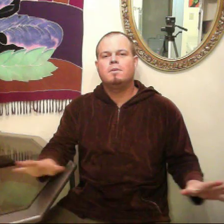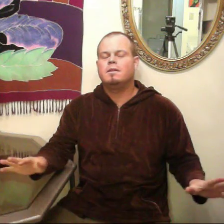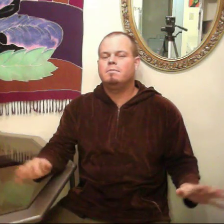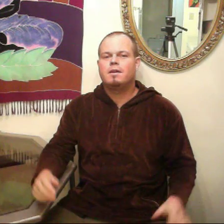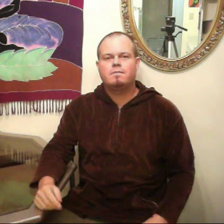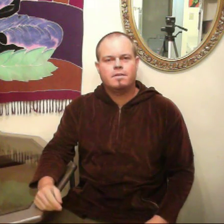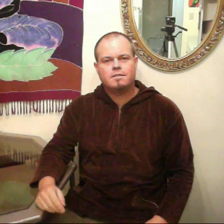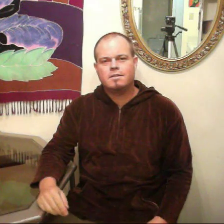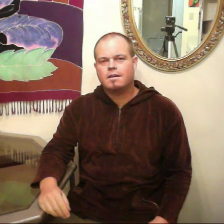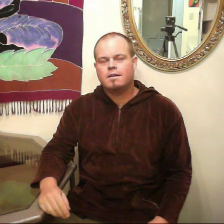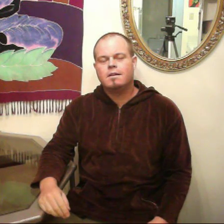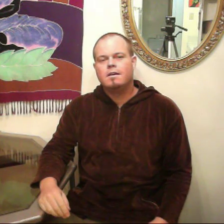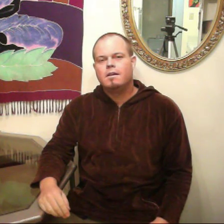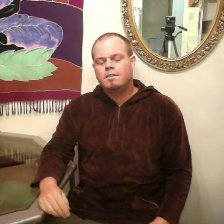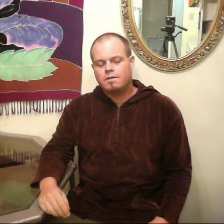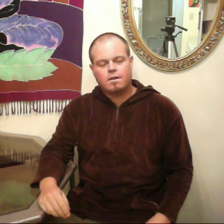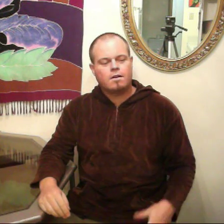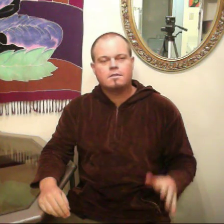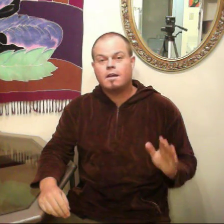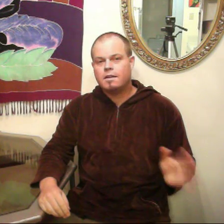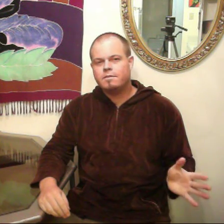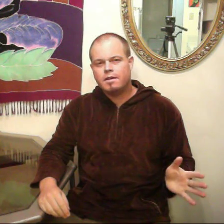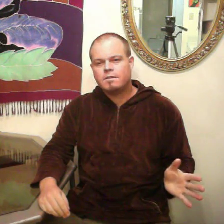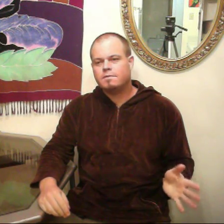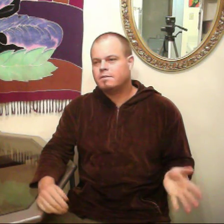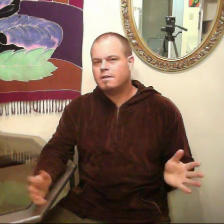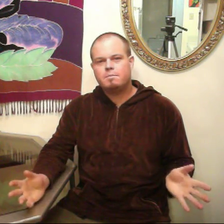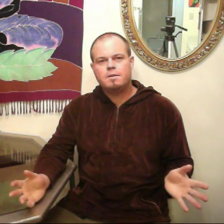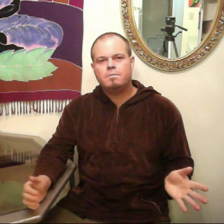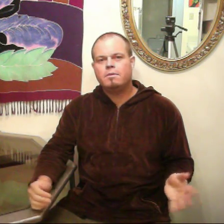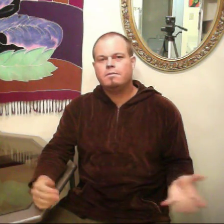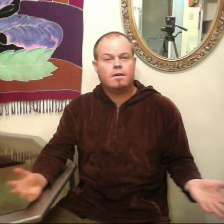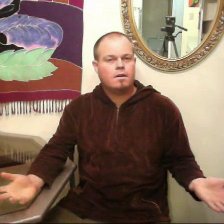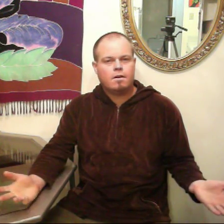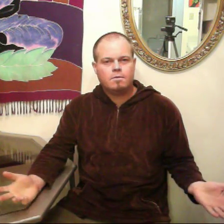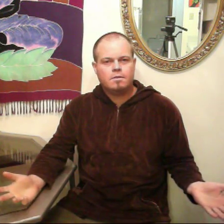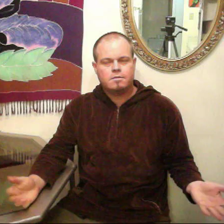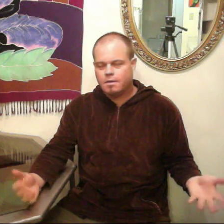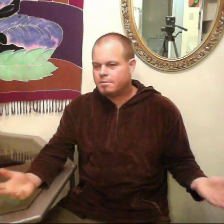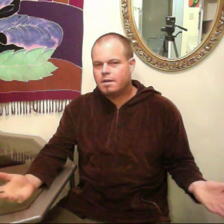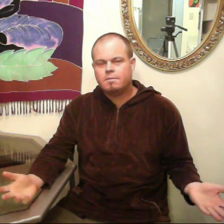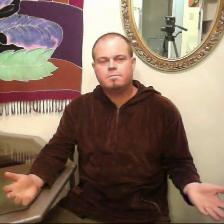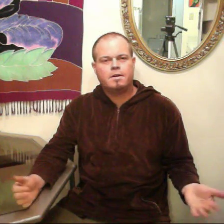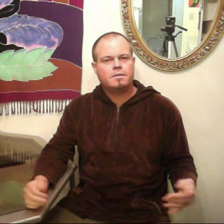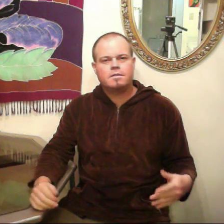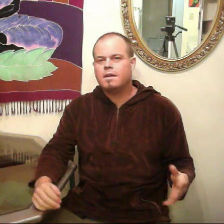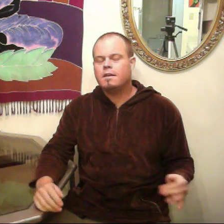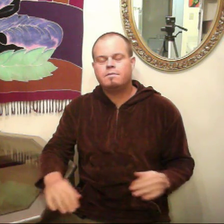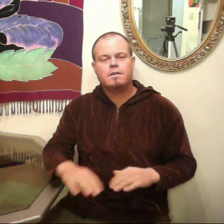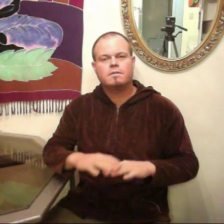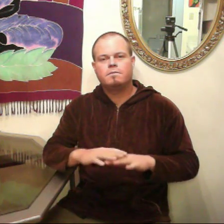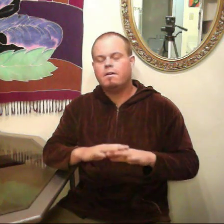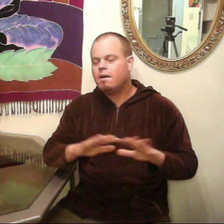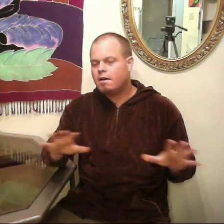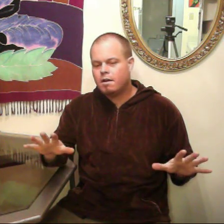many benefits. There are side effects for some people, not always, sometimes, but the side effects far,